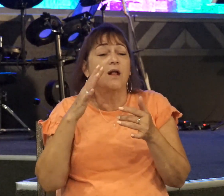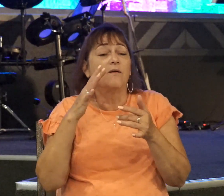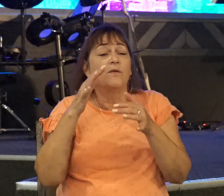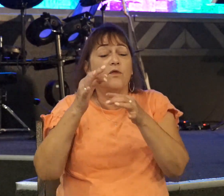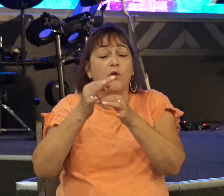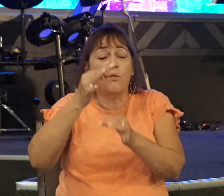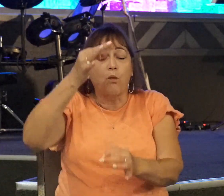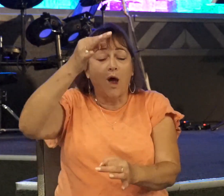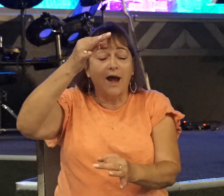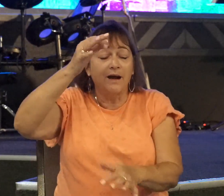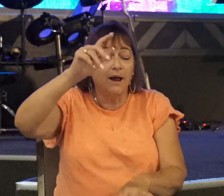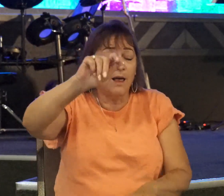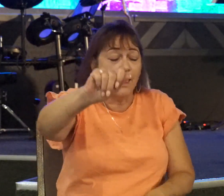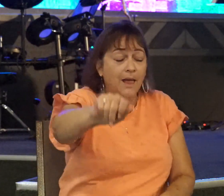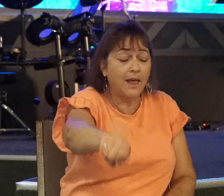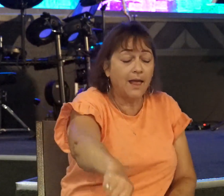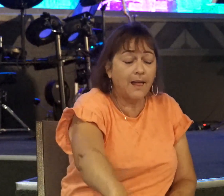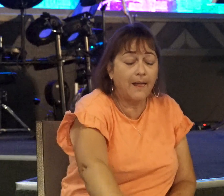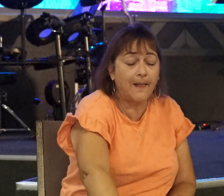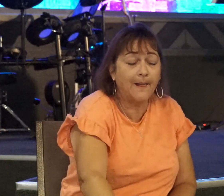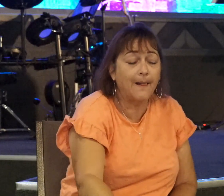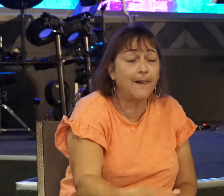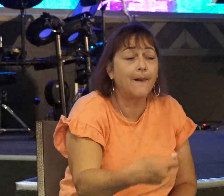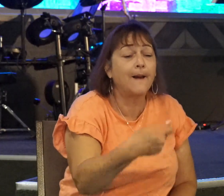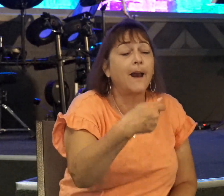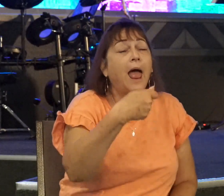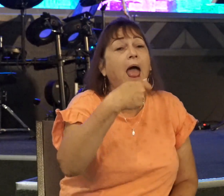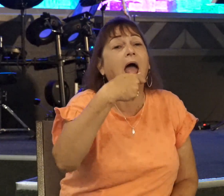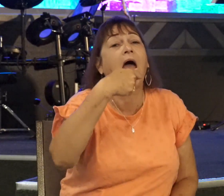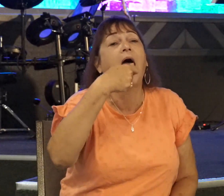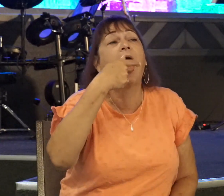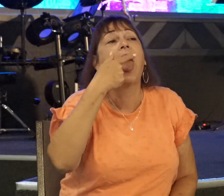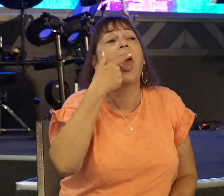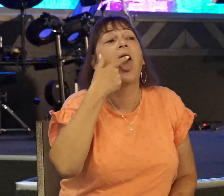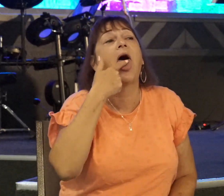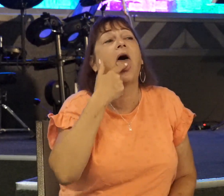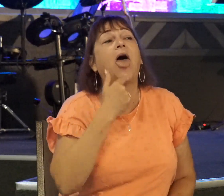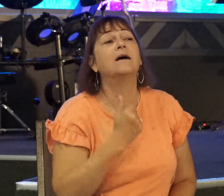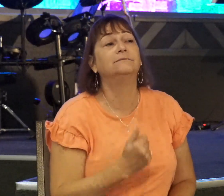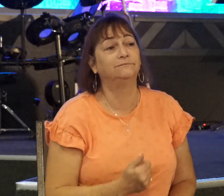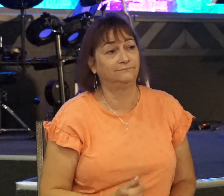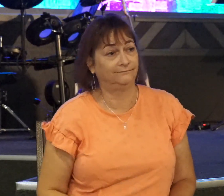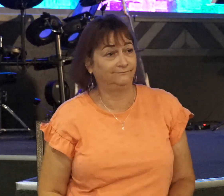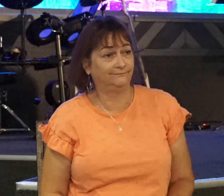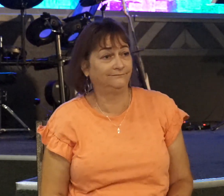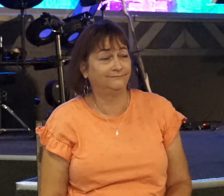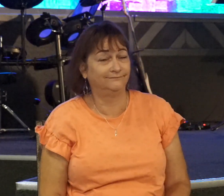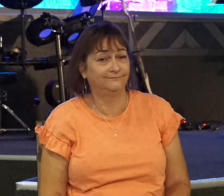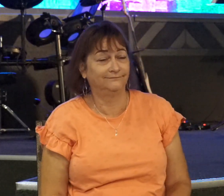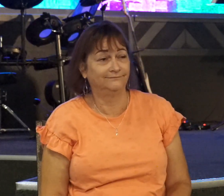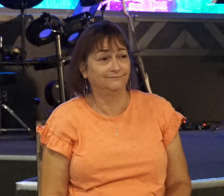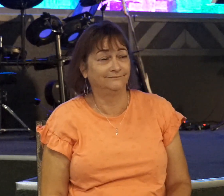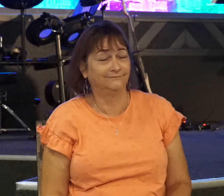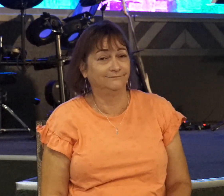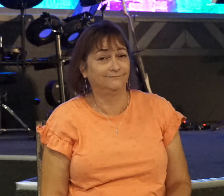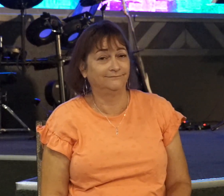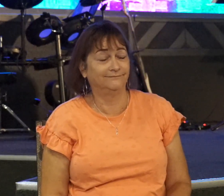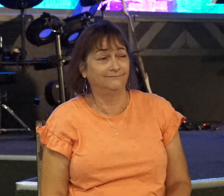hand, and he dipped it in a honeycomb, and put his hand to his mouth, and his countenance brightened.